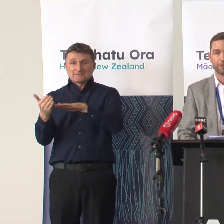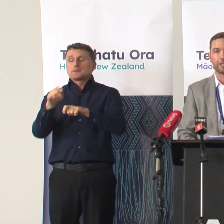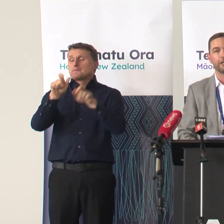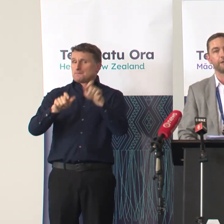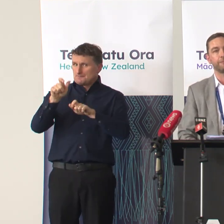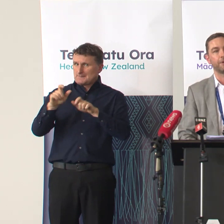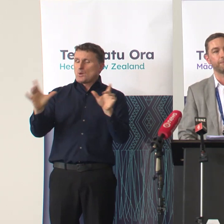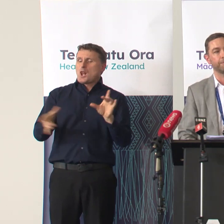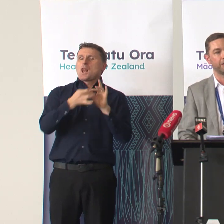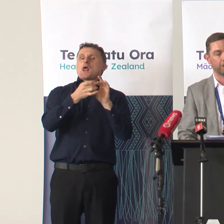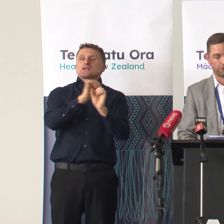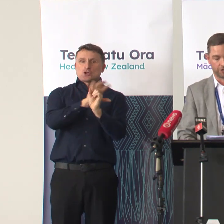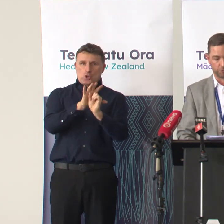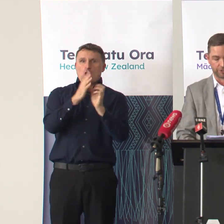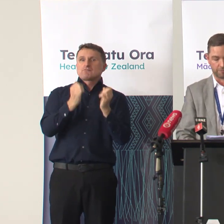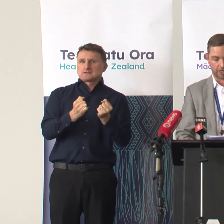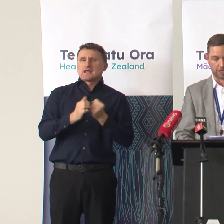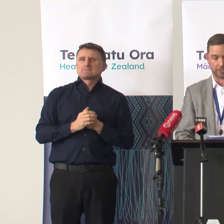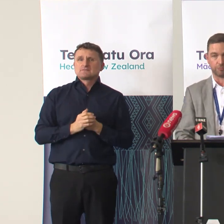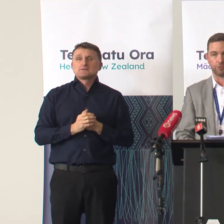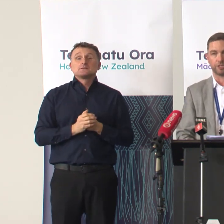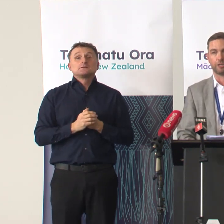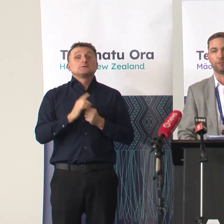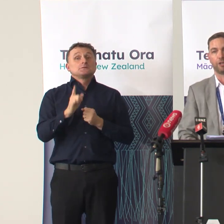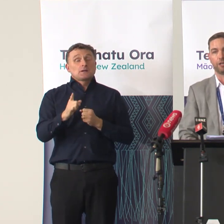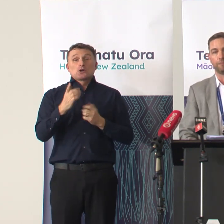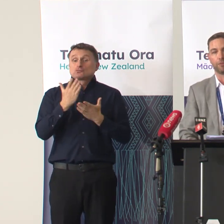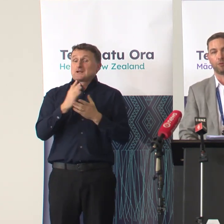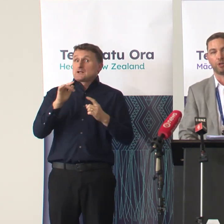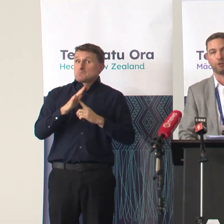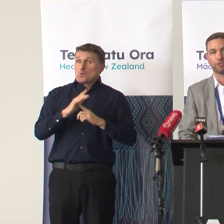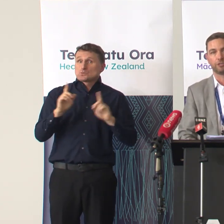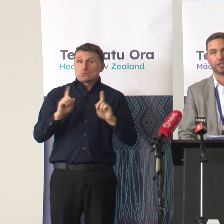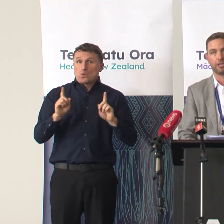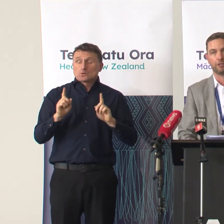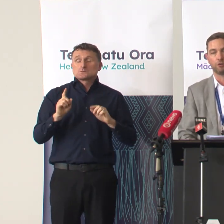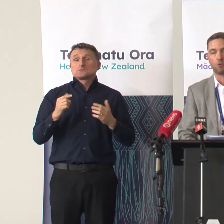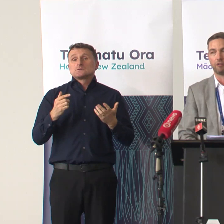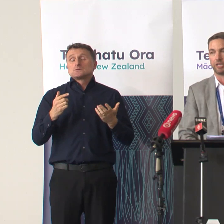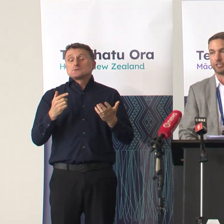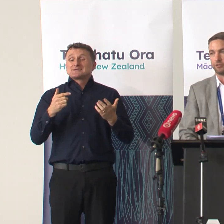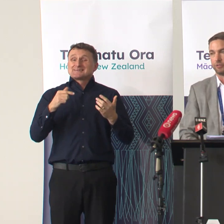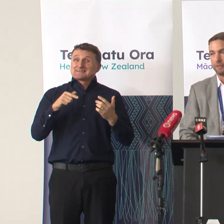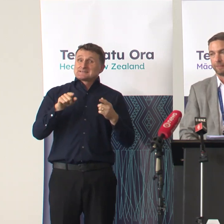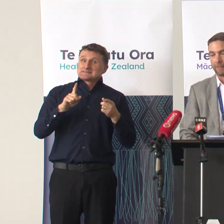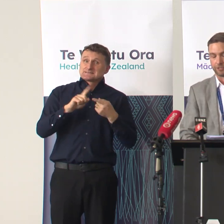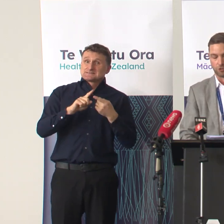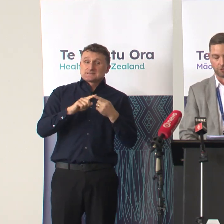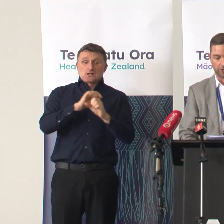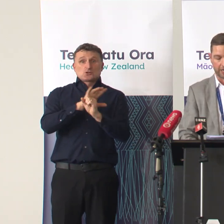but bearing both these points in mind it is important that we're not not quite ready to